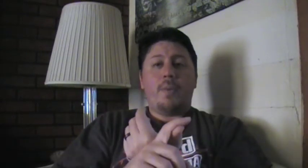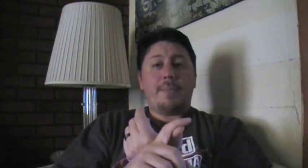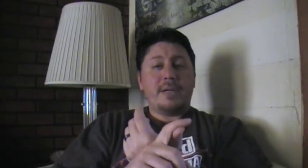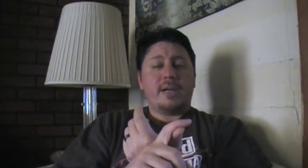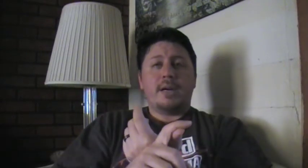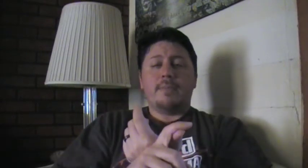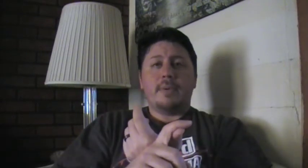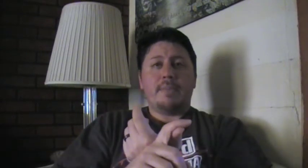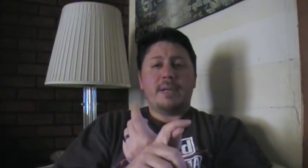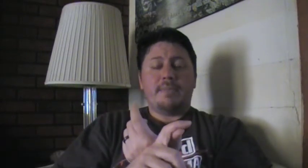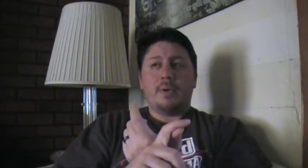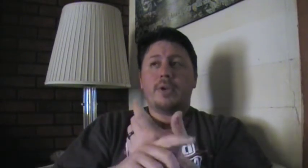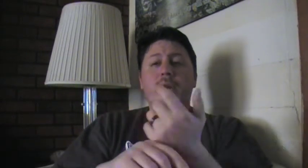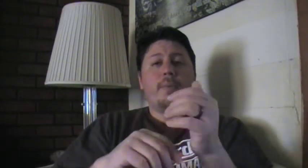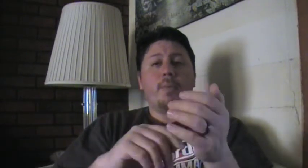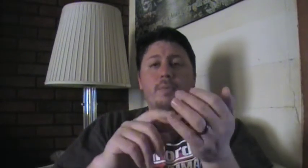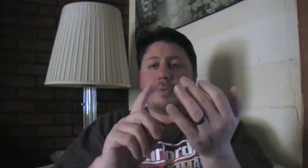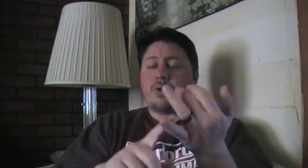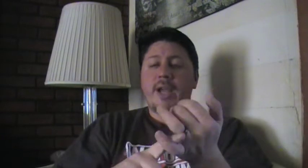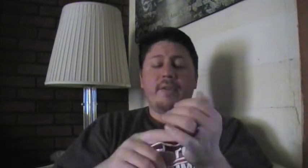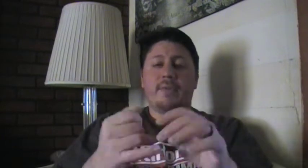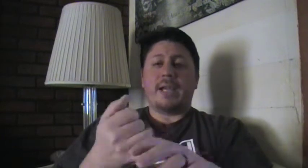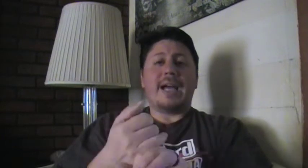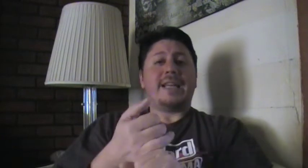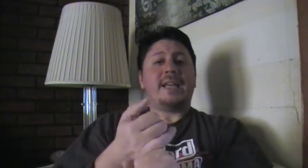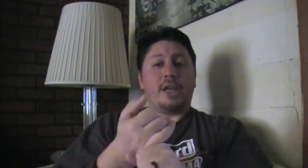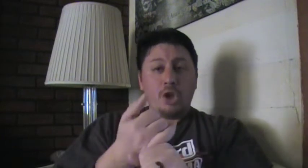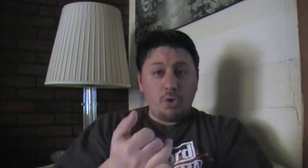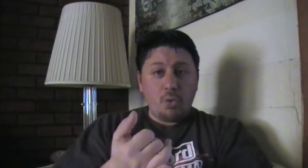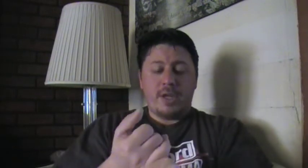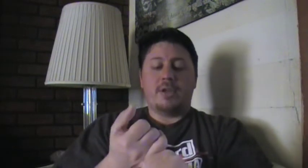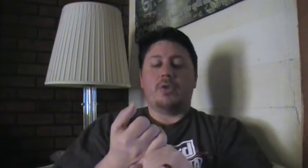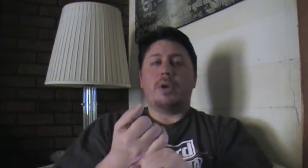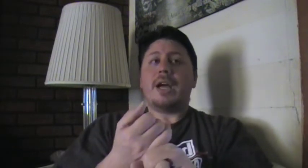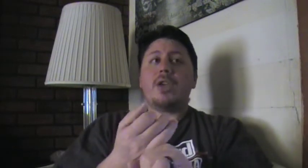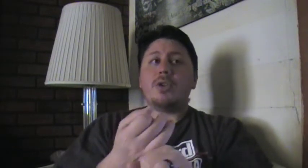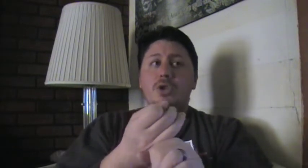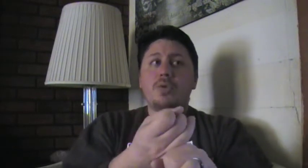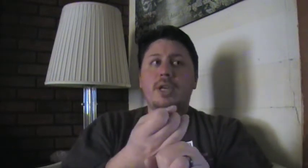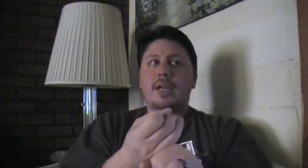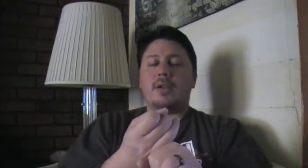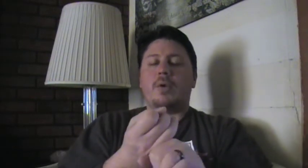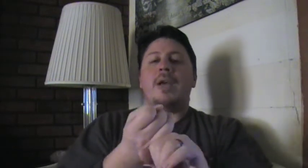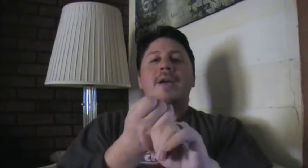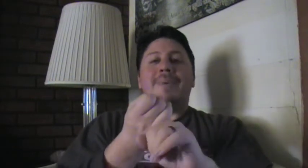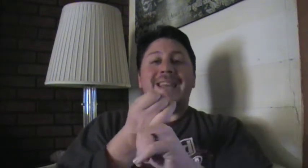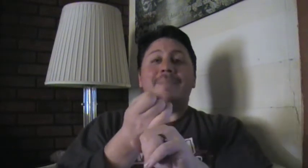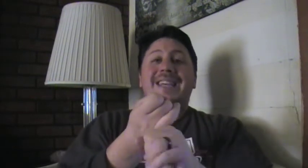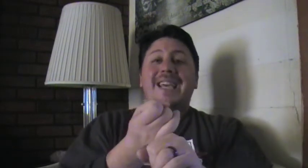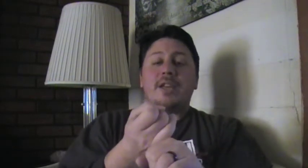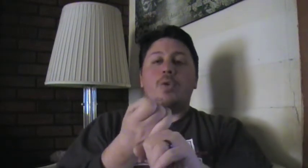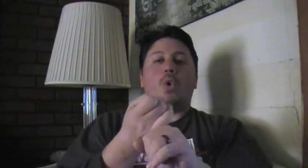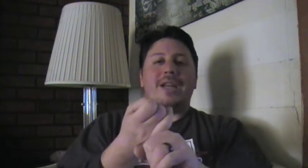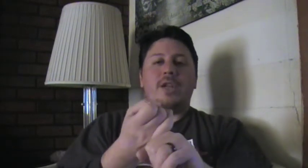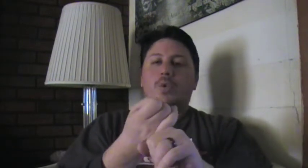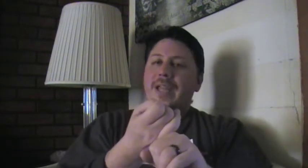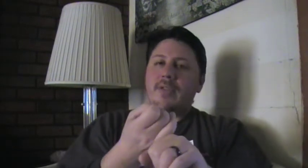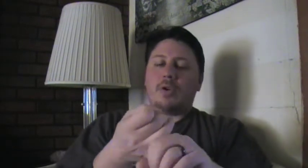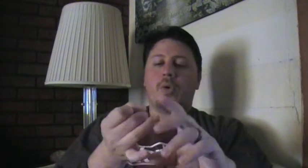weapon to come and be deployed. You're not training for the guy to kick you in the groin. Not just you kicking the groin, but him kicking you or kneeing you in the groin.